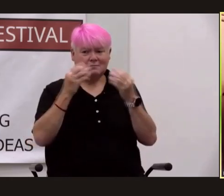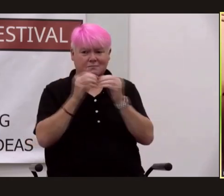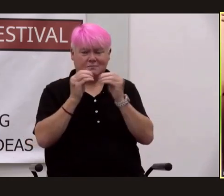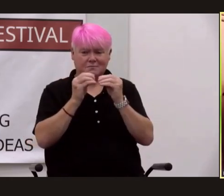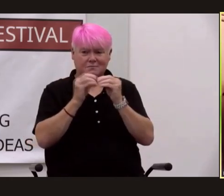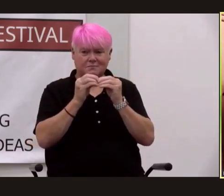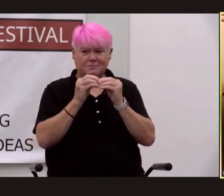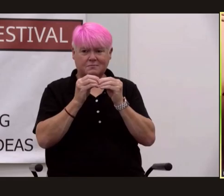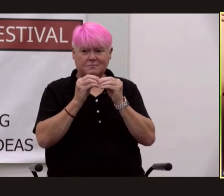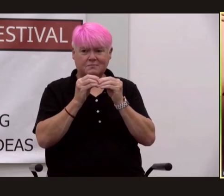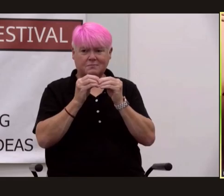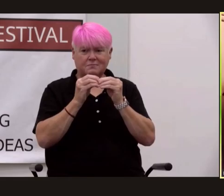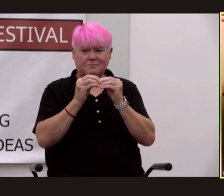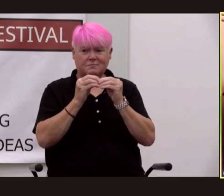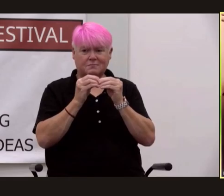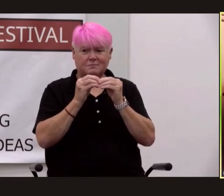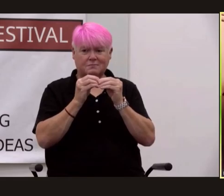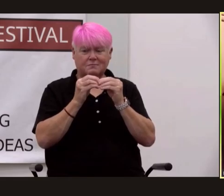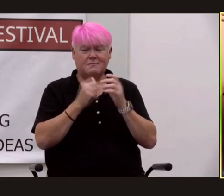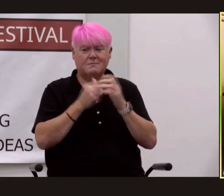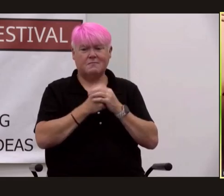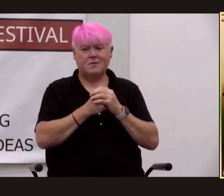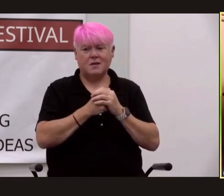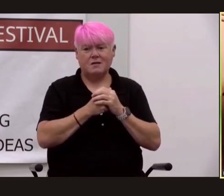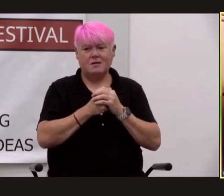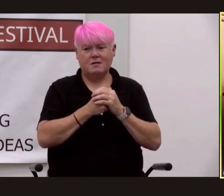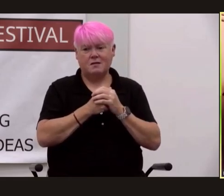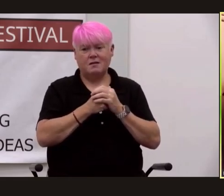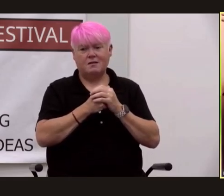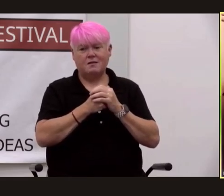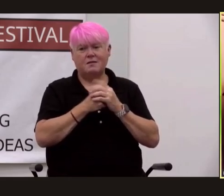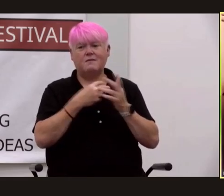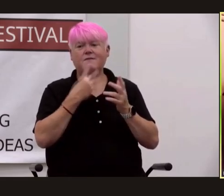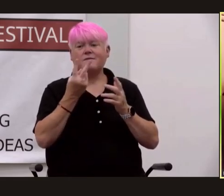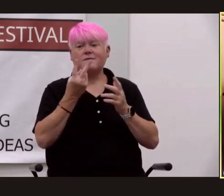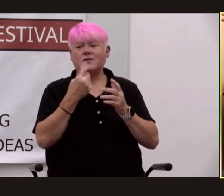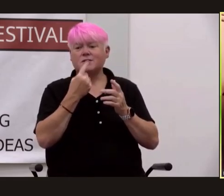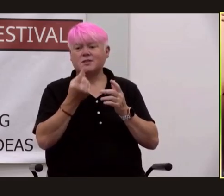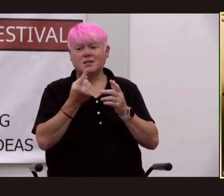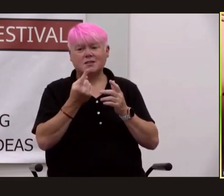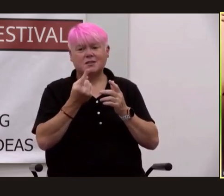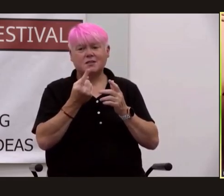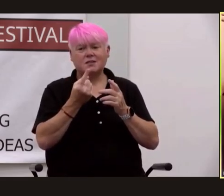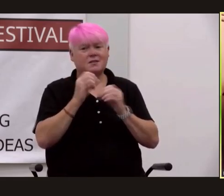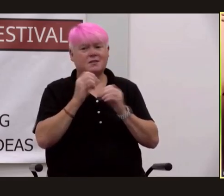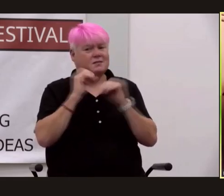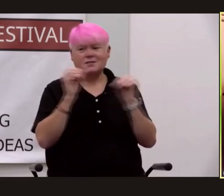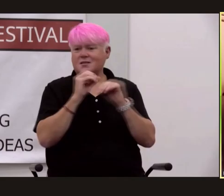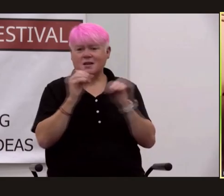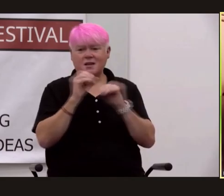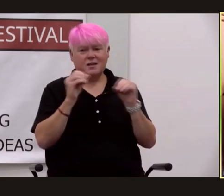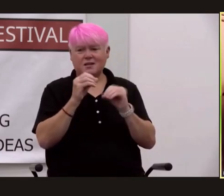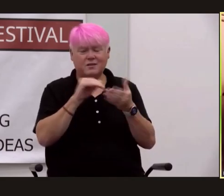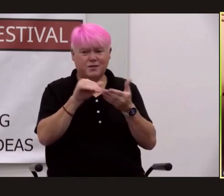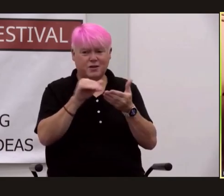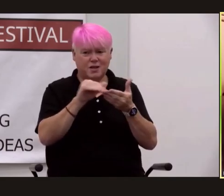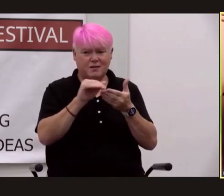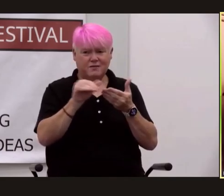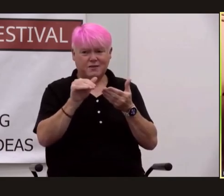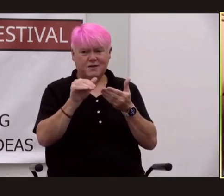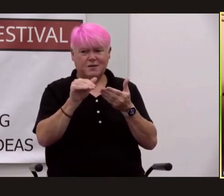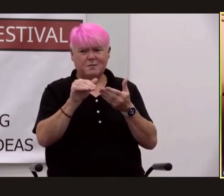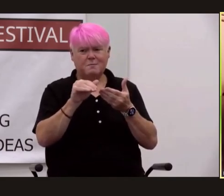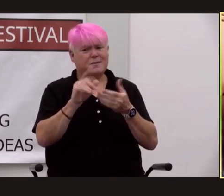forgive me da silva's voice was gentle there's nothing to forgive but there was